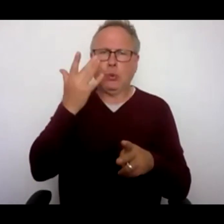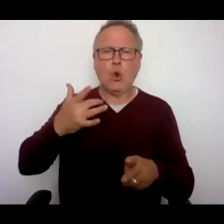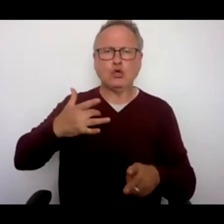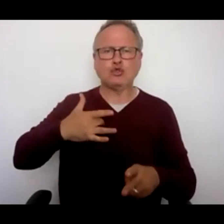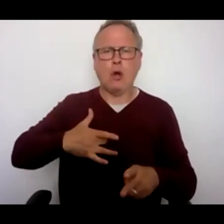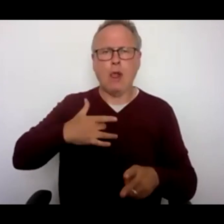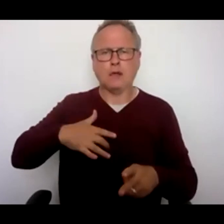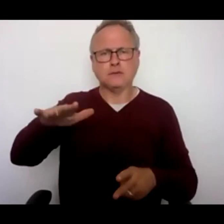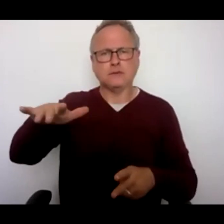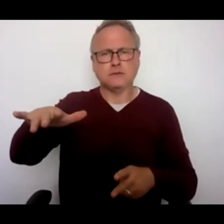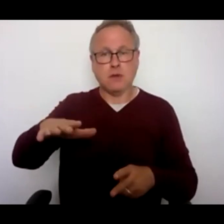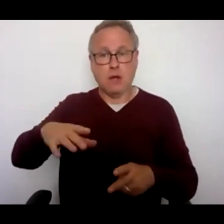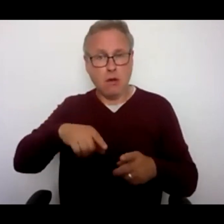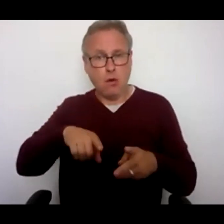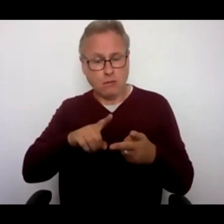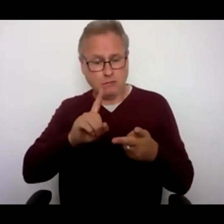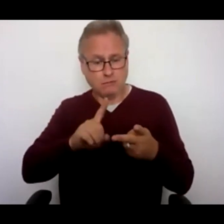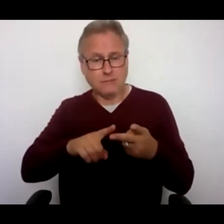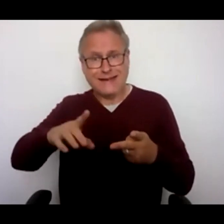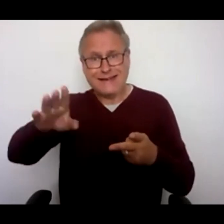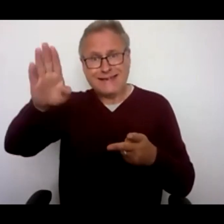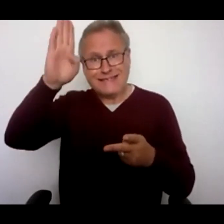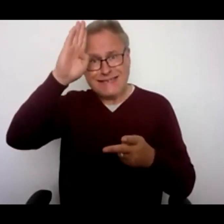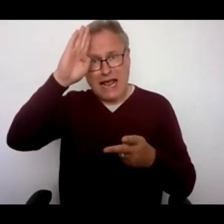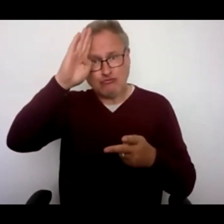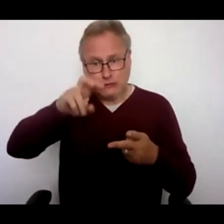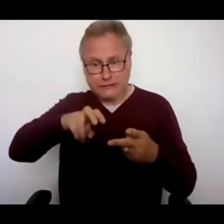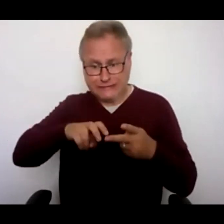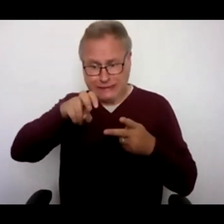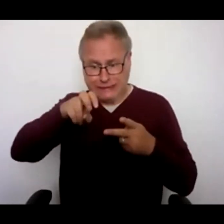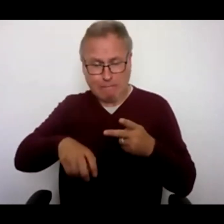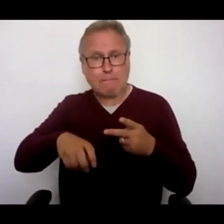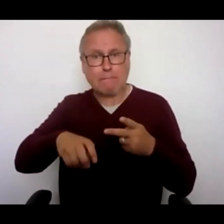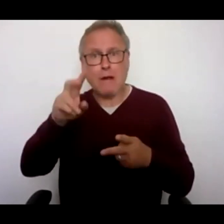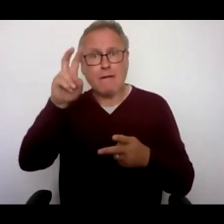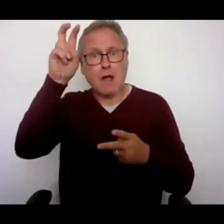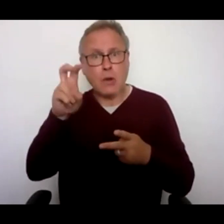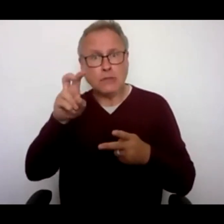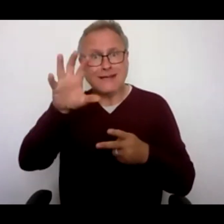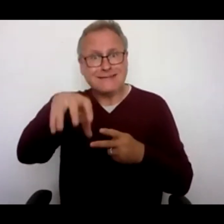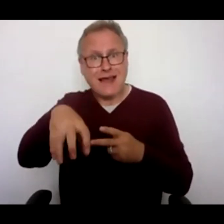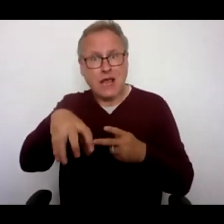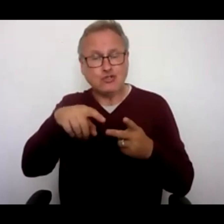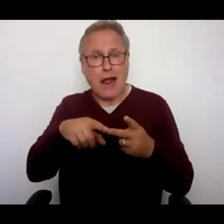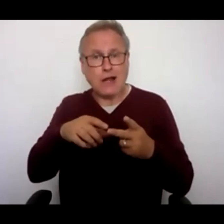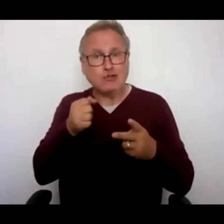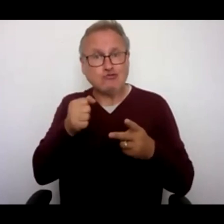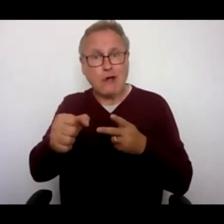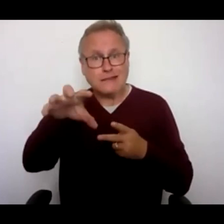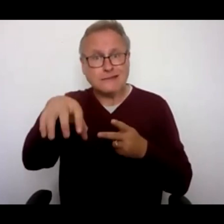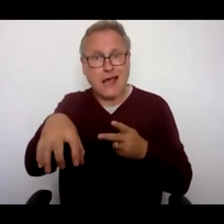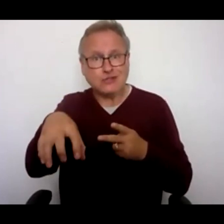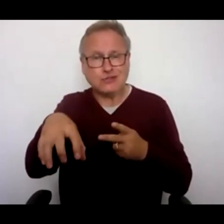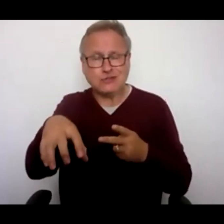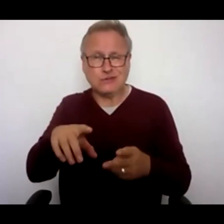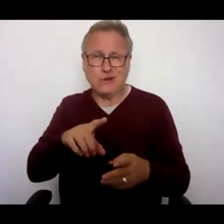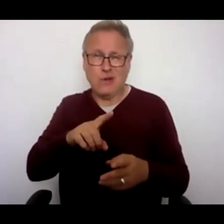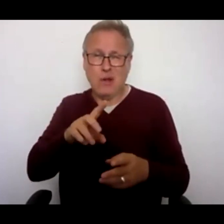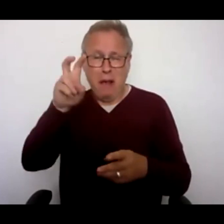steps between the train and bus stations. The bus station not being easy to use for